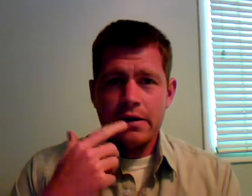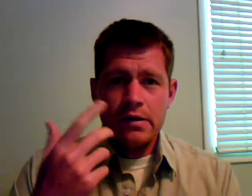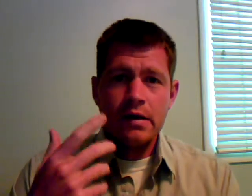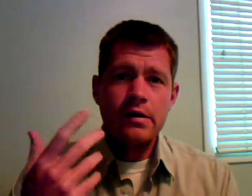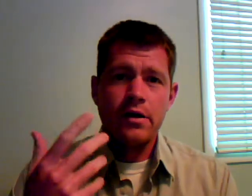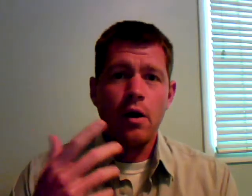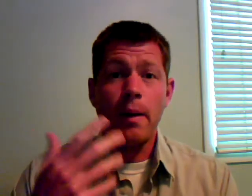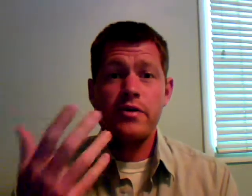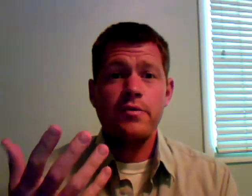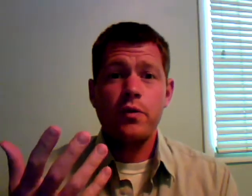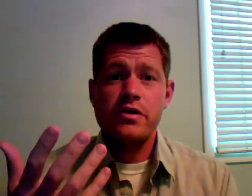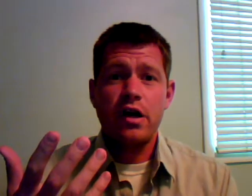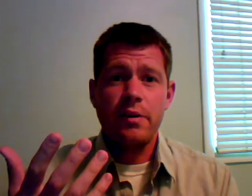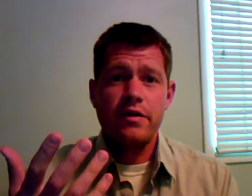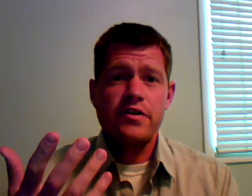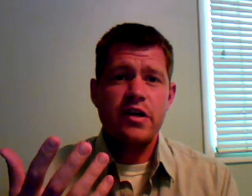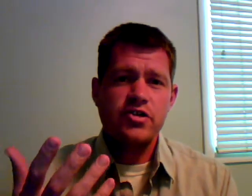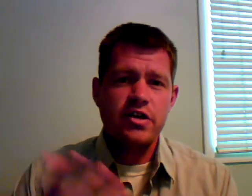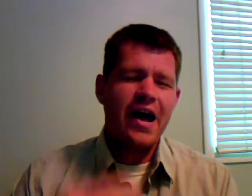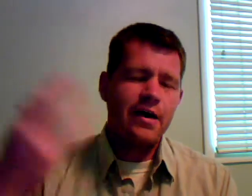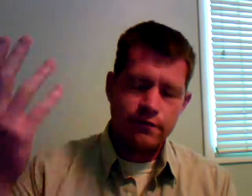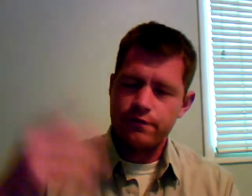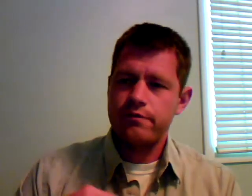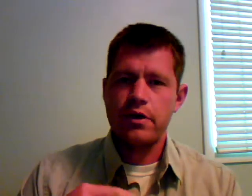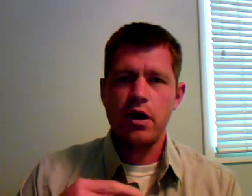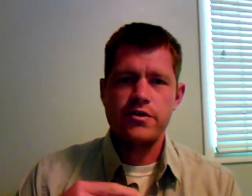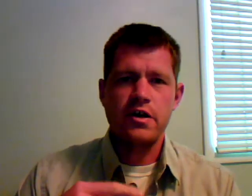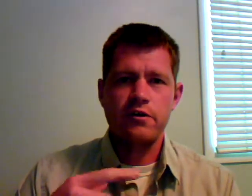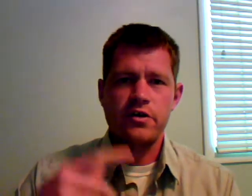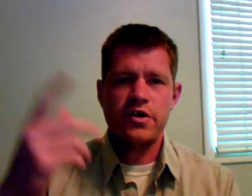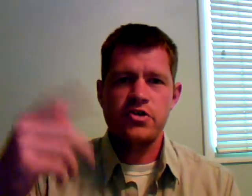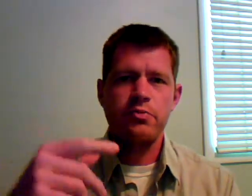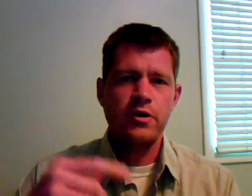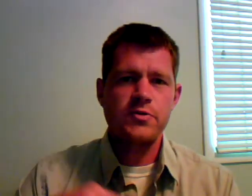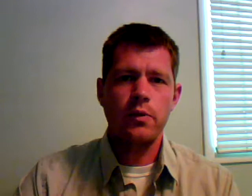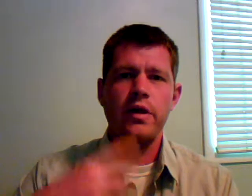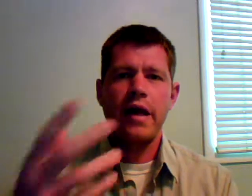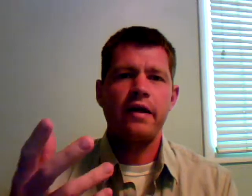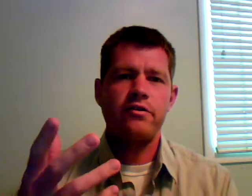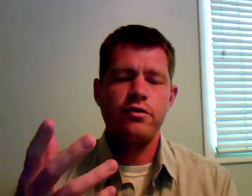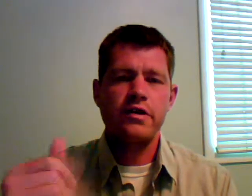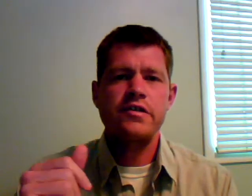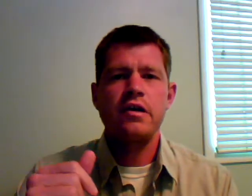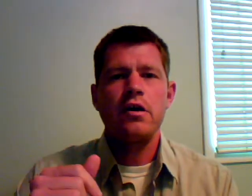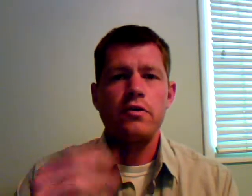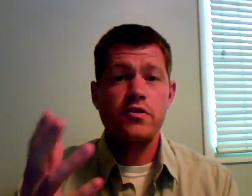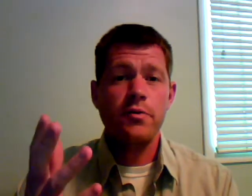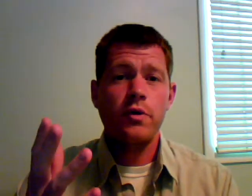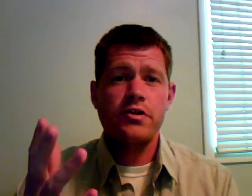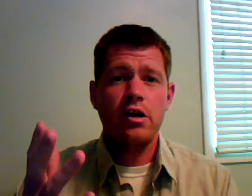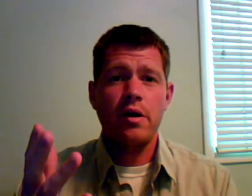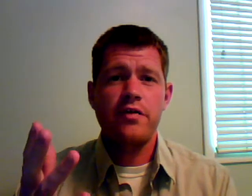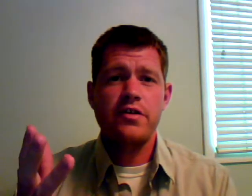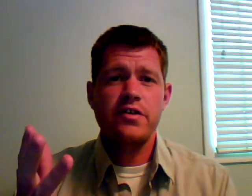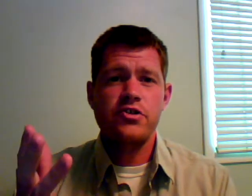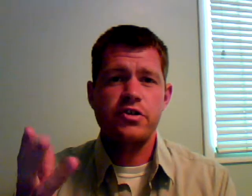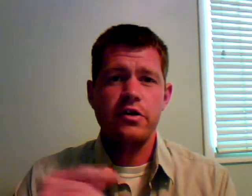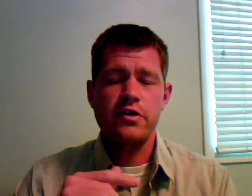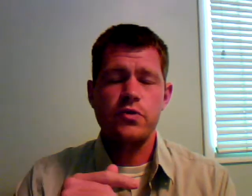And, you know, maybe something we can talk about in the discussion. I have, you know, several discussion points, but we can add to this. Something we can talk about in the discussion this